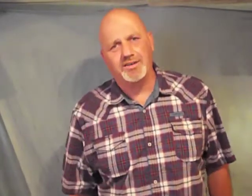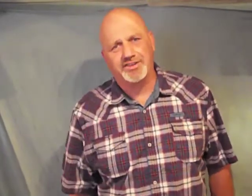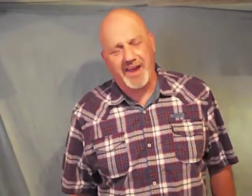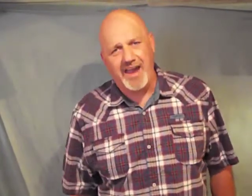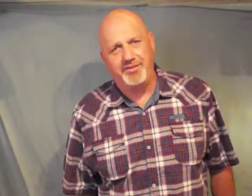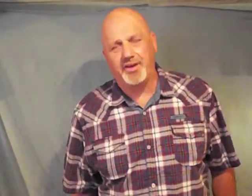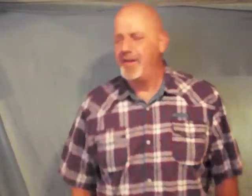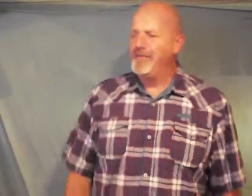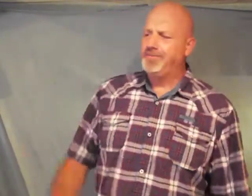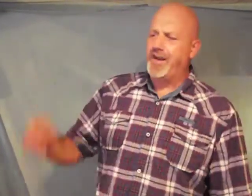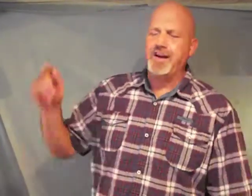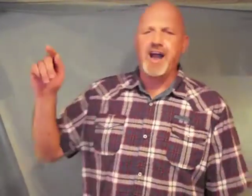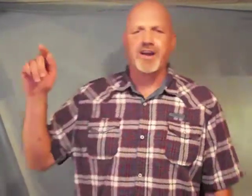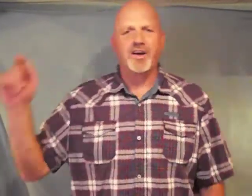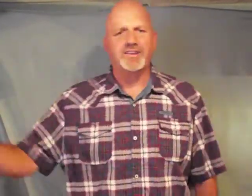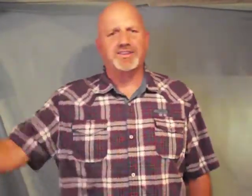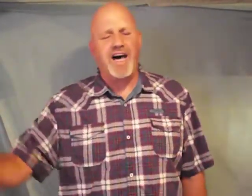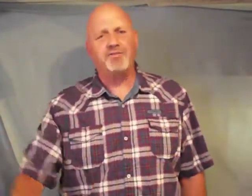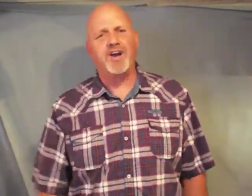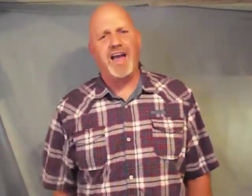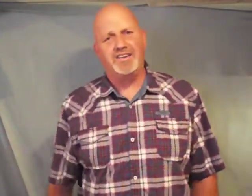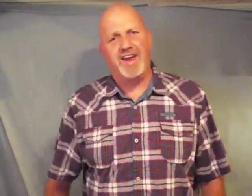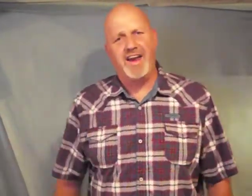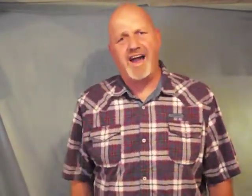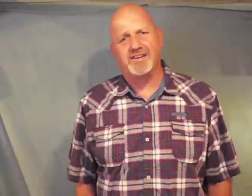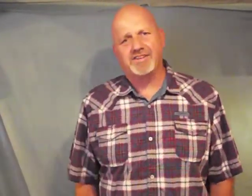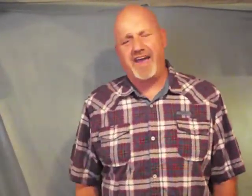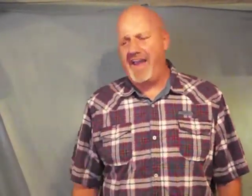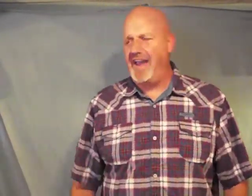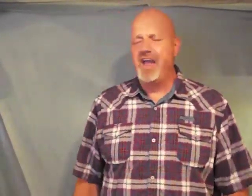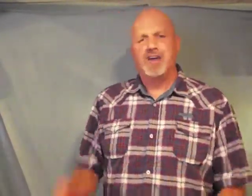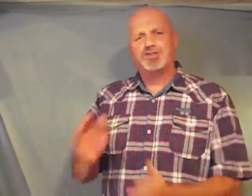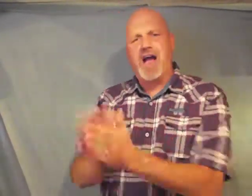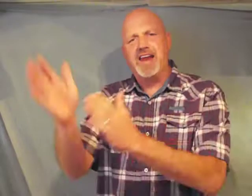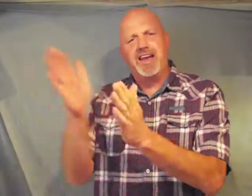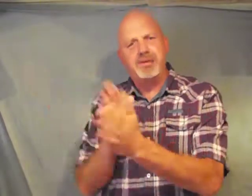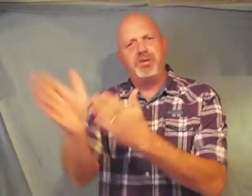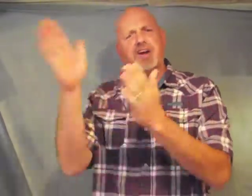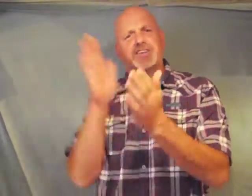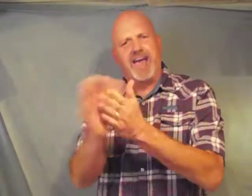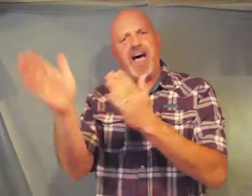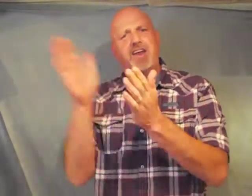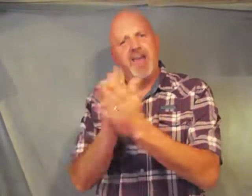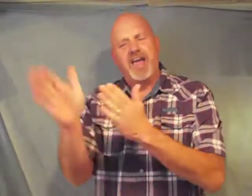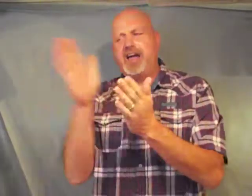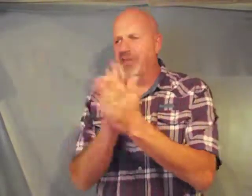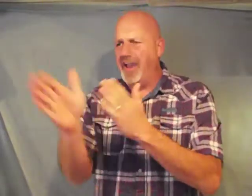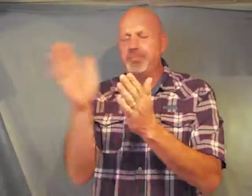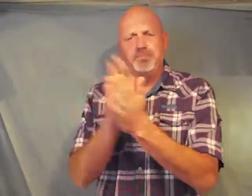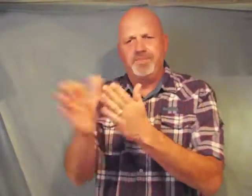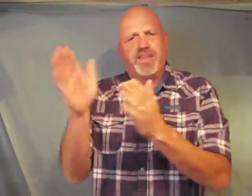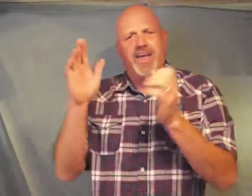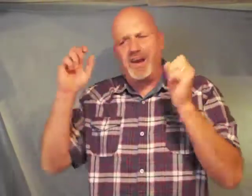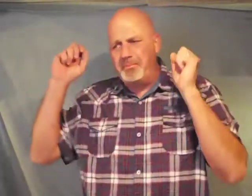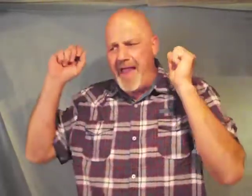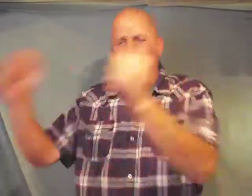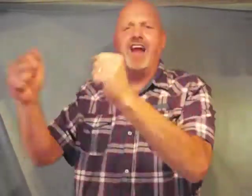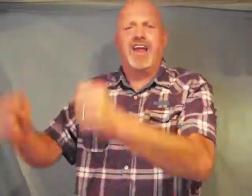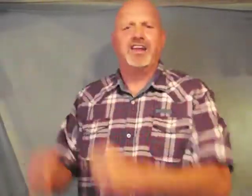and Savior they're not going to suffer 18 hours a day trying to get books out and get them out in the